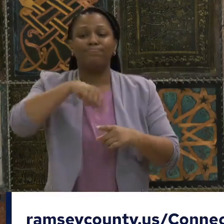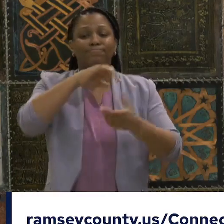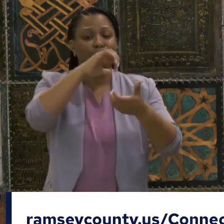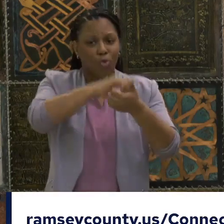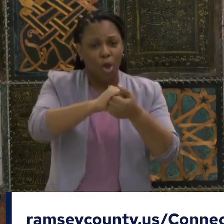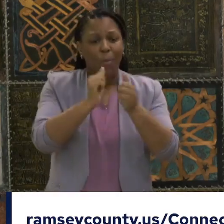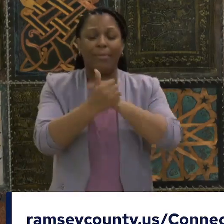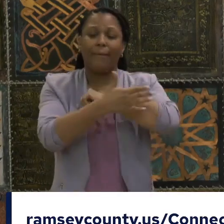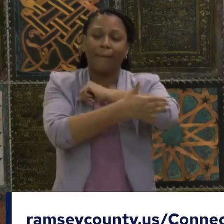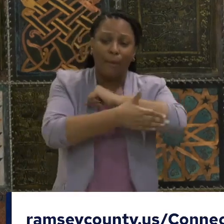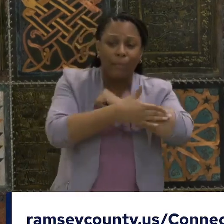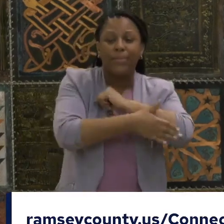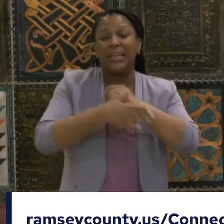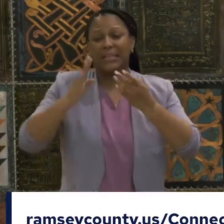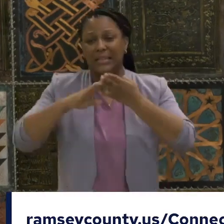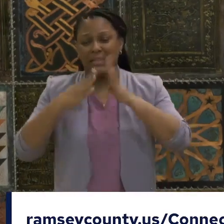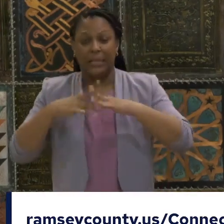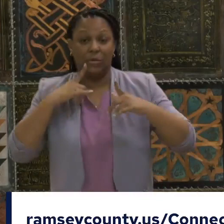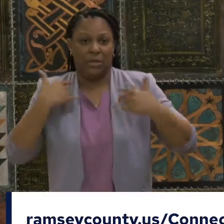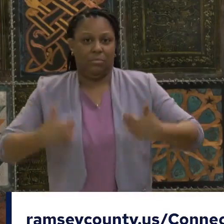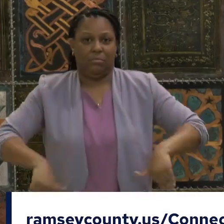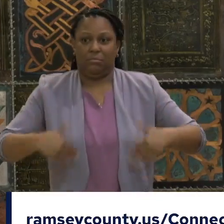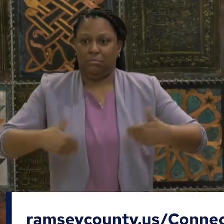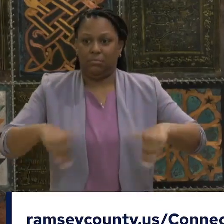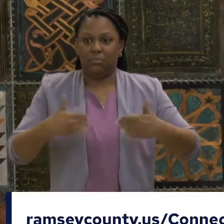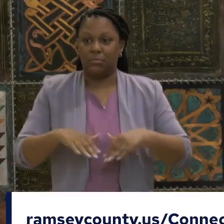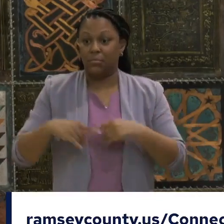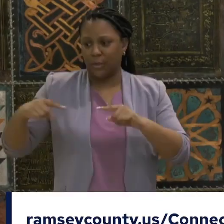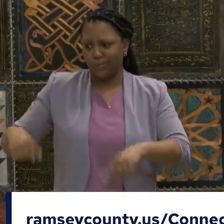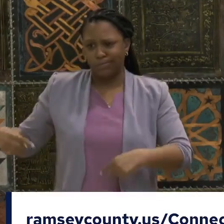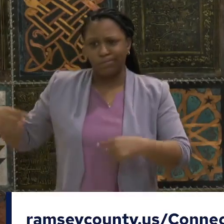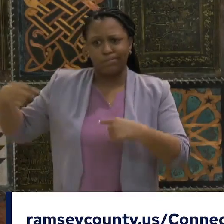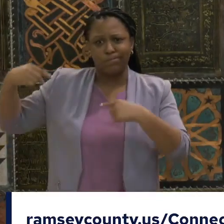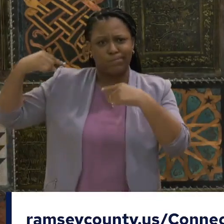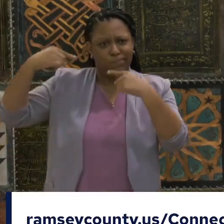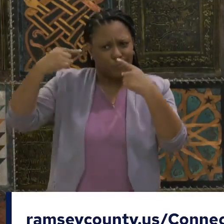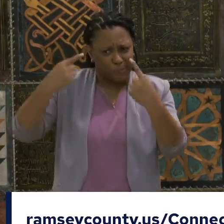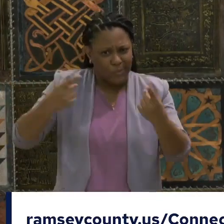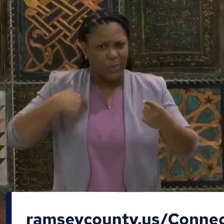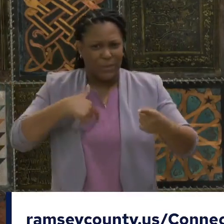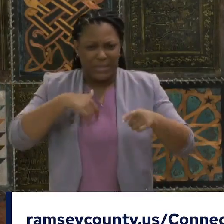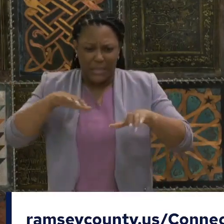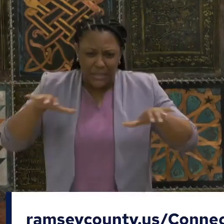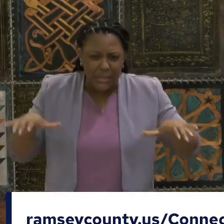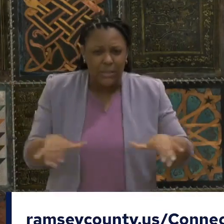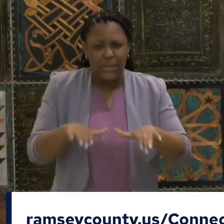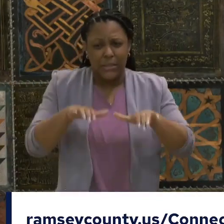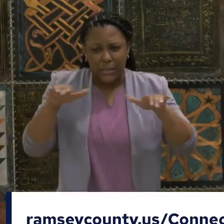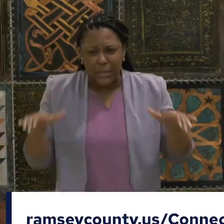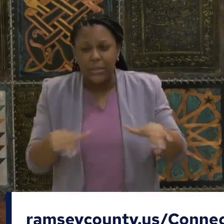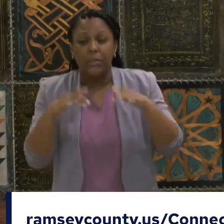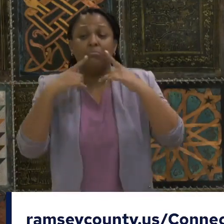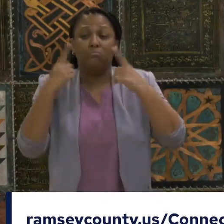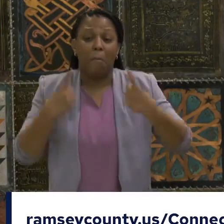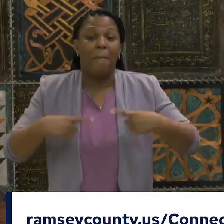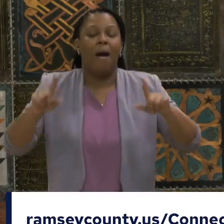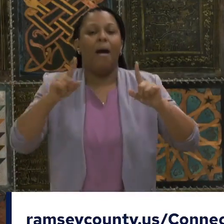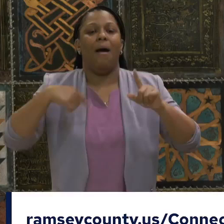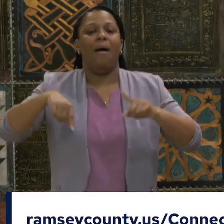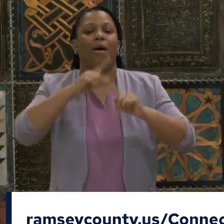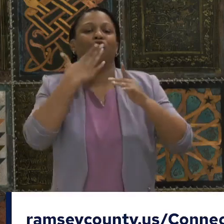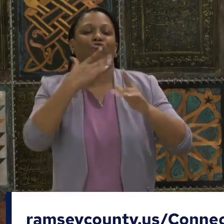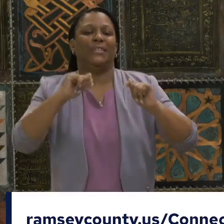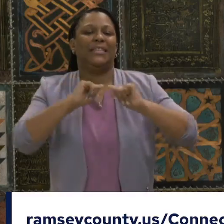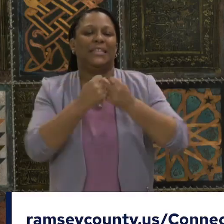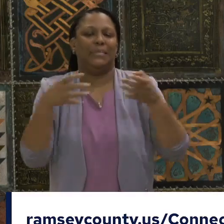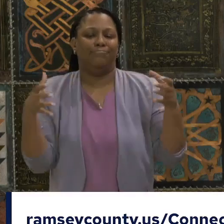It has been a really long journey, but a good journey with lots of energy. I also want to thank the steering team members, leaders from